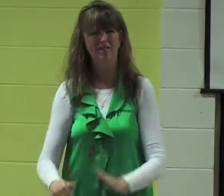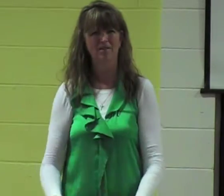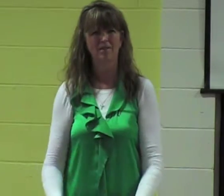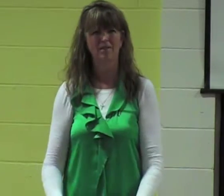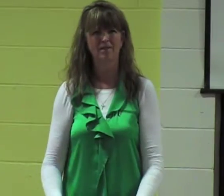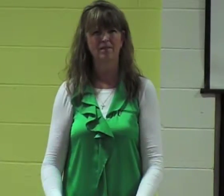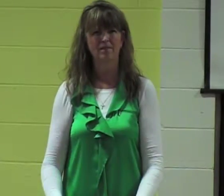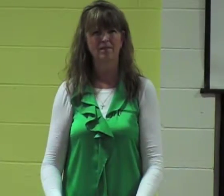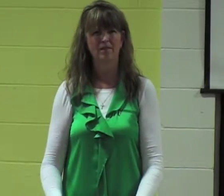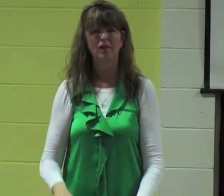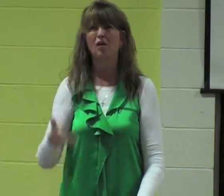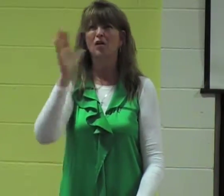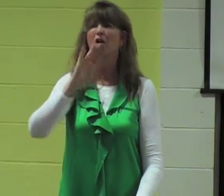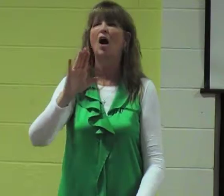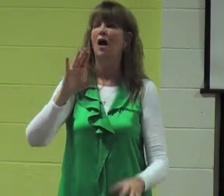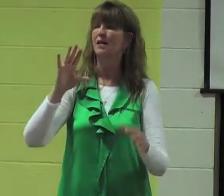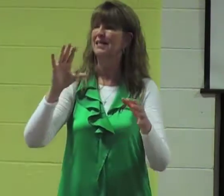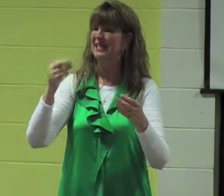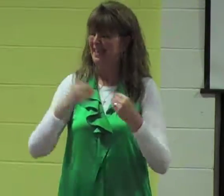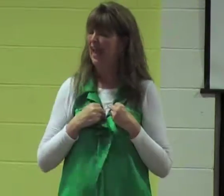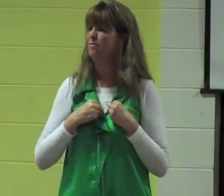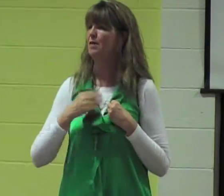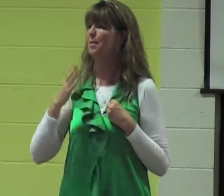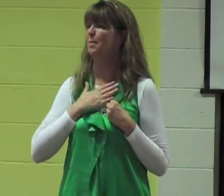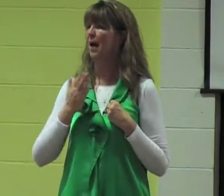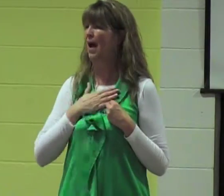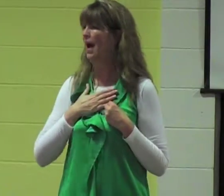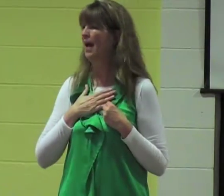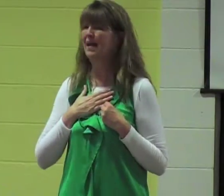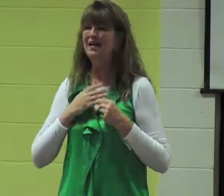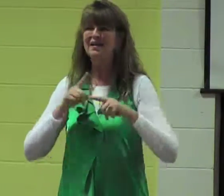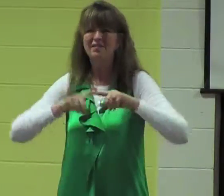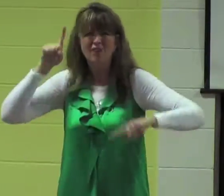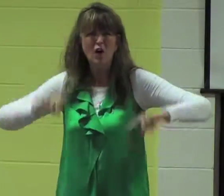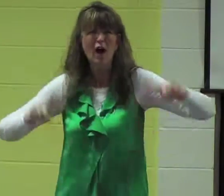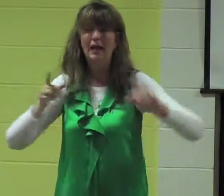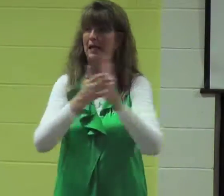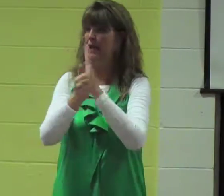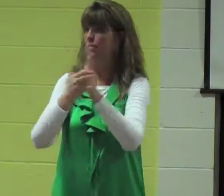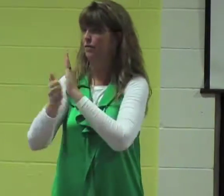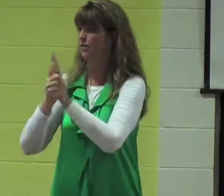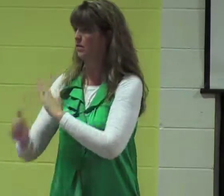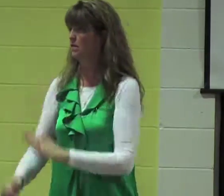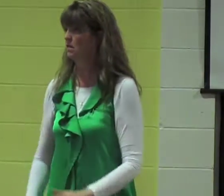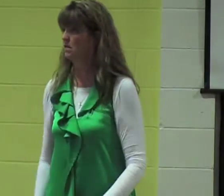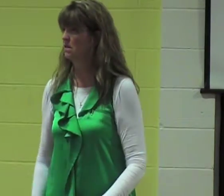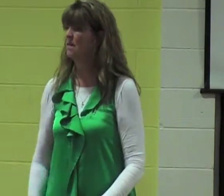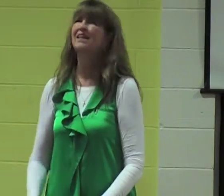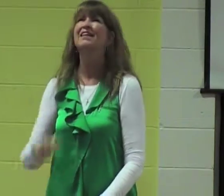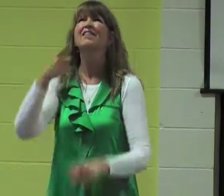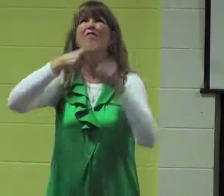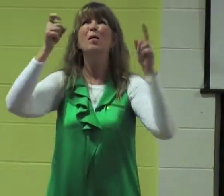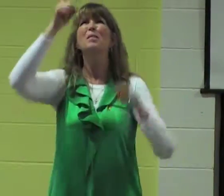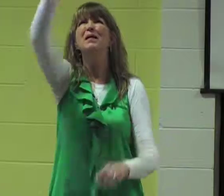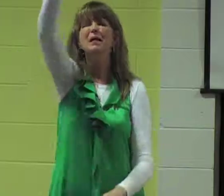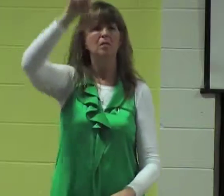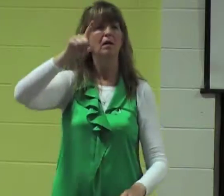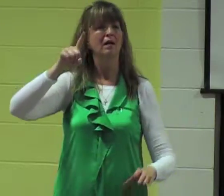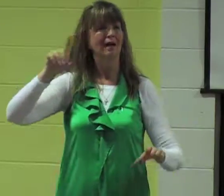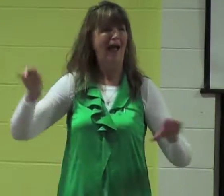he gives you the skills thank God for the skills that he gives you we each have varying skills and they're